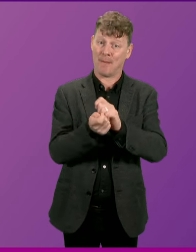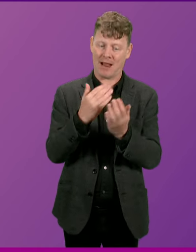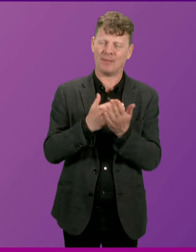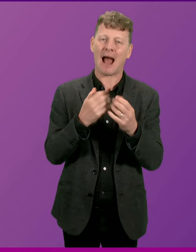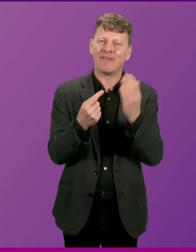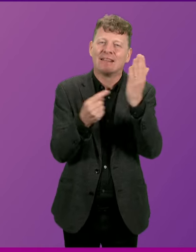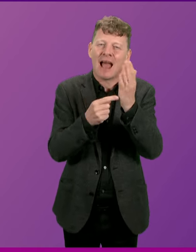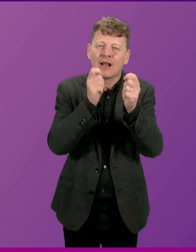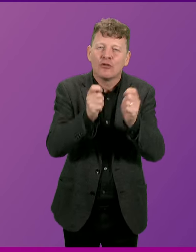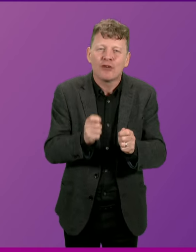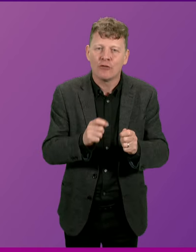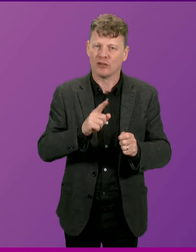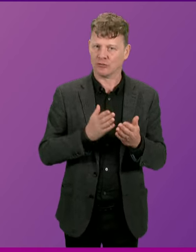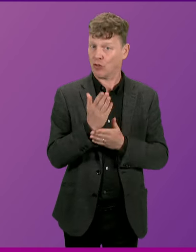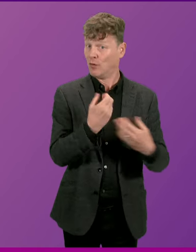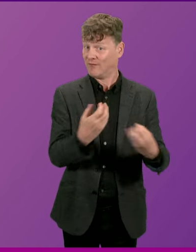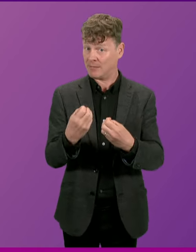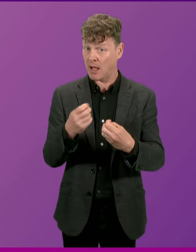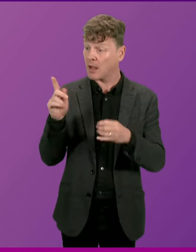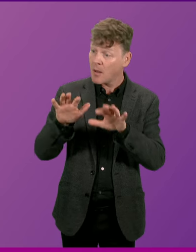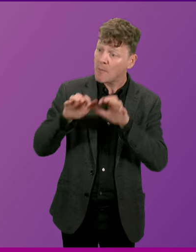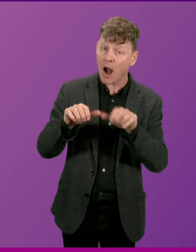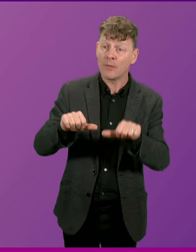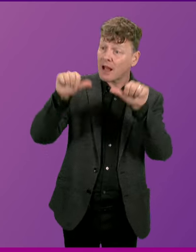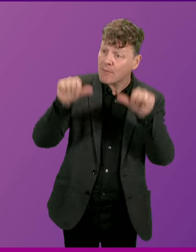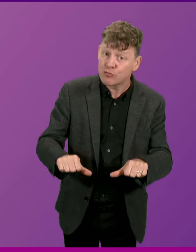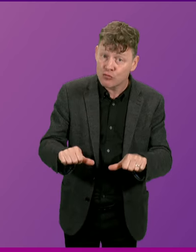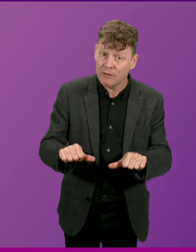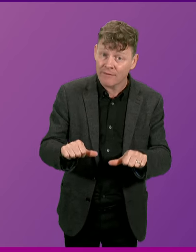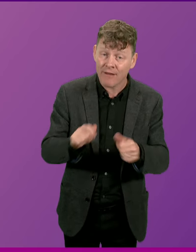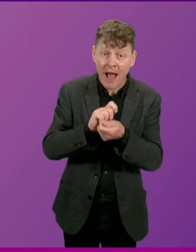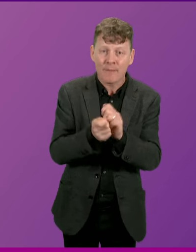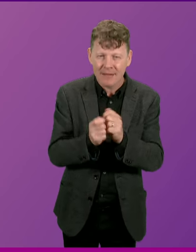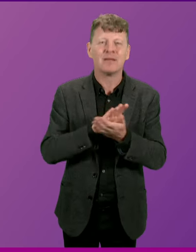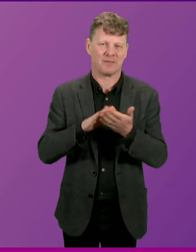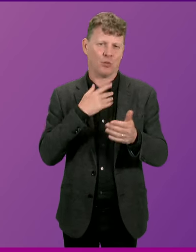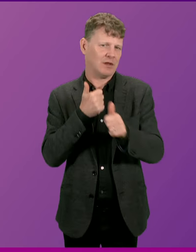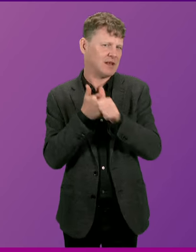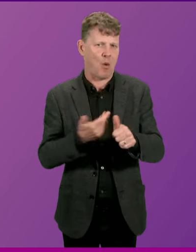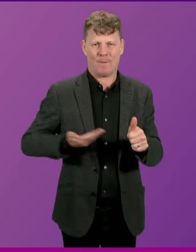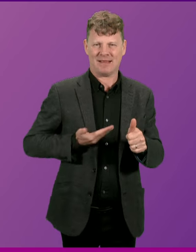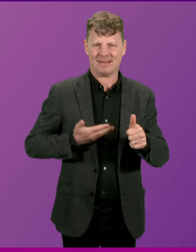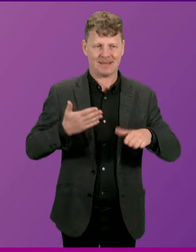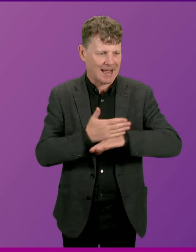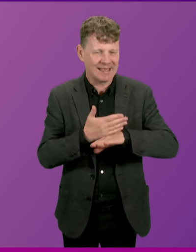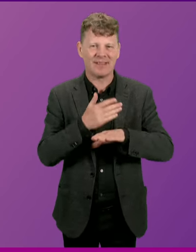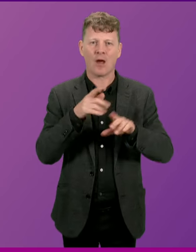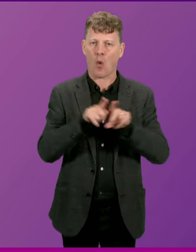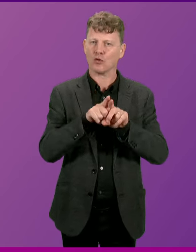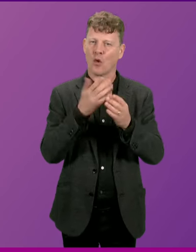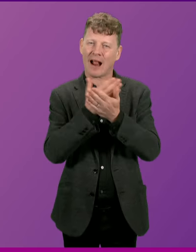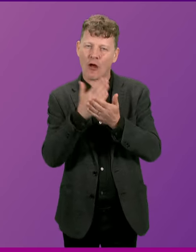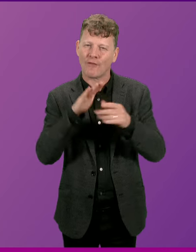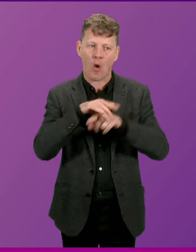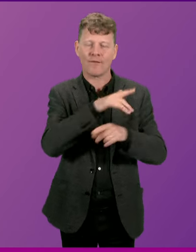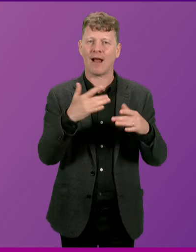as a result of feedback. If Parliament approves that amendment, will further support business activity and clarify exemptions. We will update